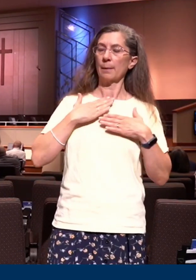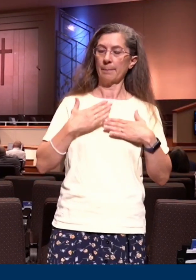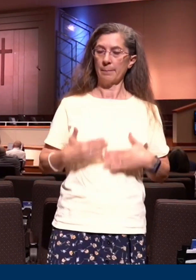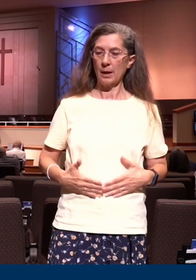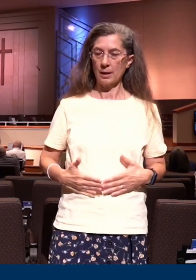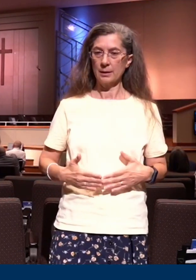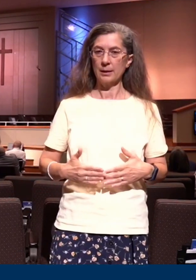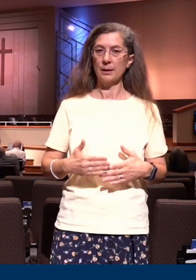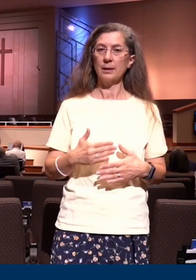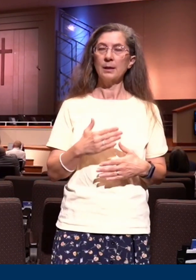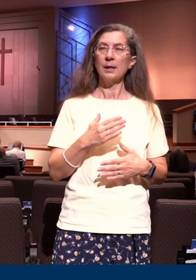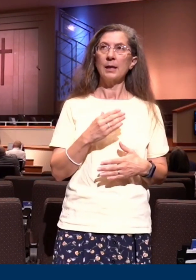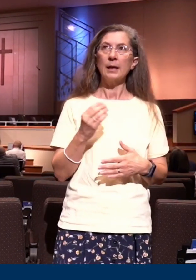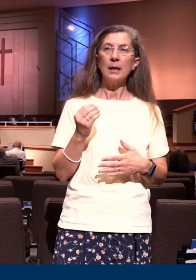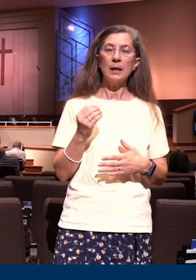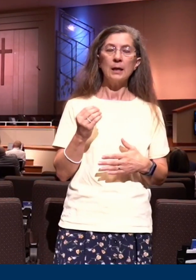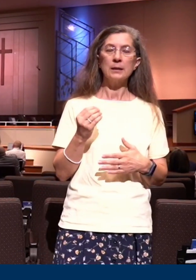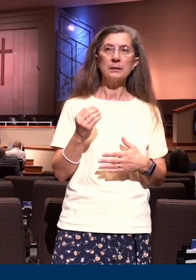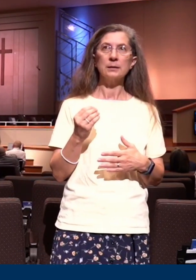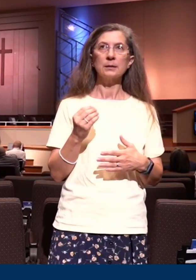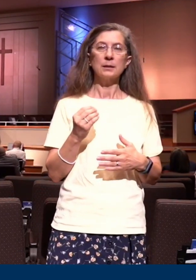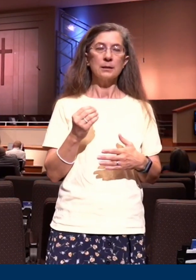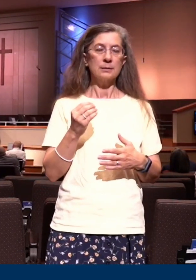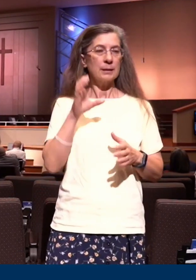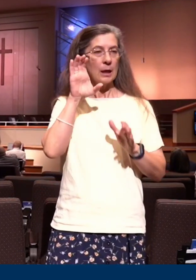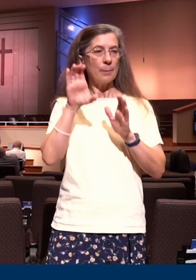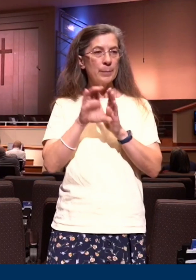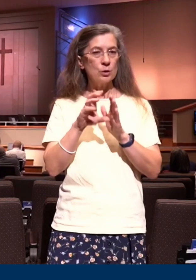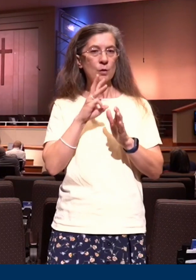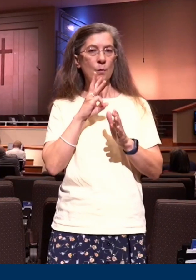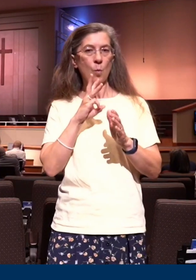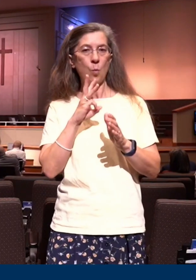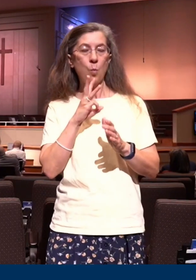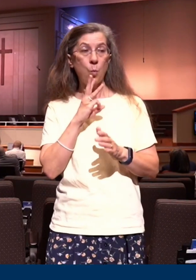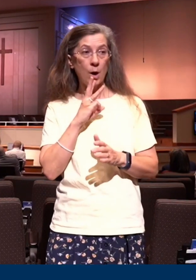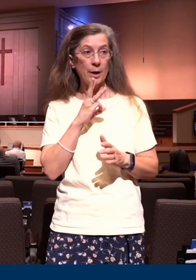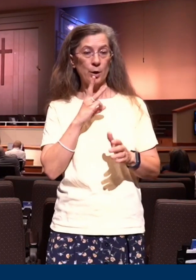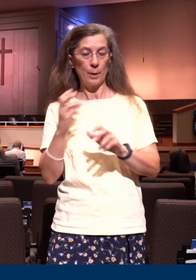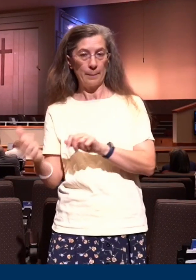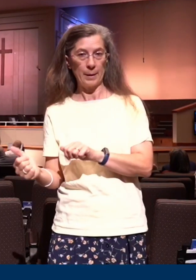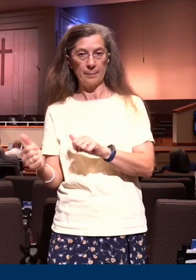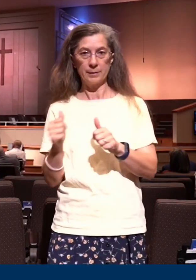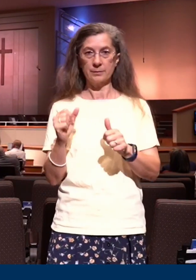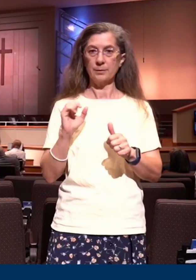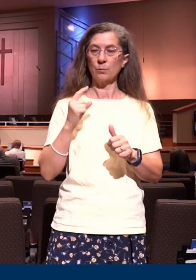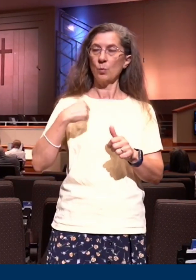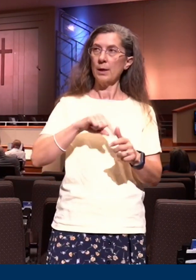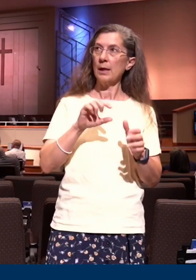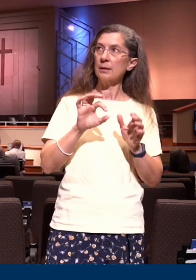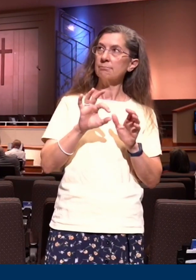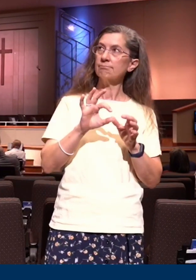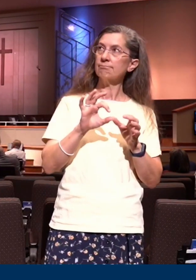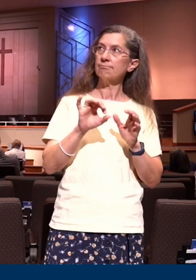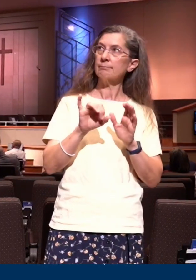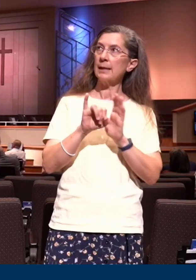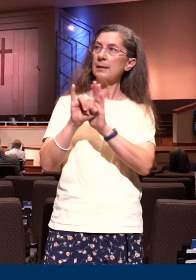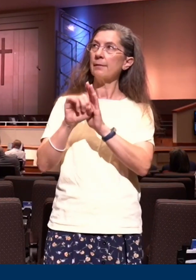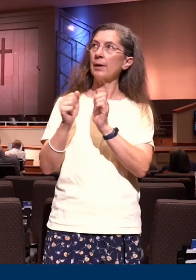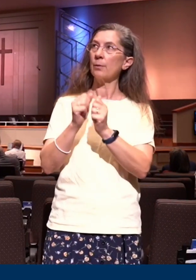also into water baptism, our identity with the Lord Jesus Christ. And tonight we're going to continue